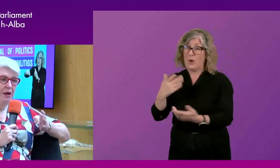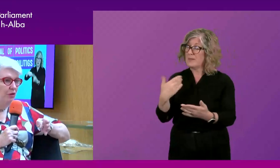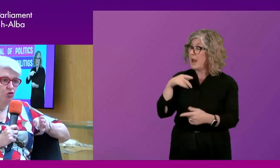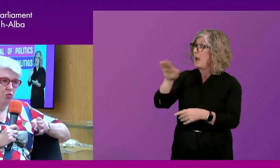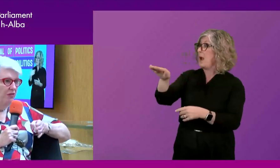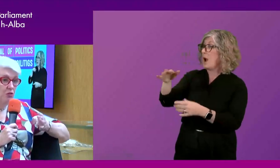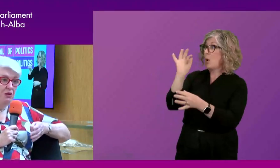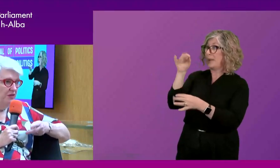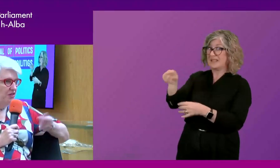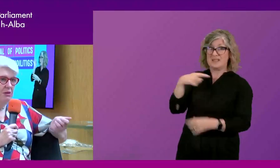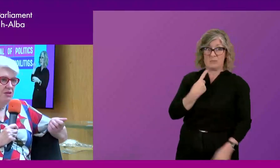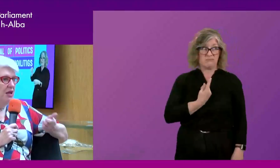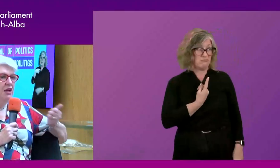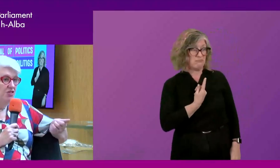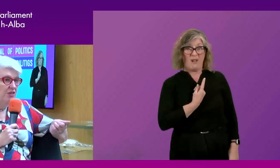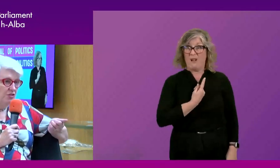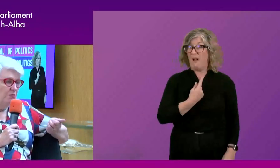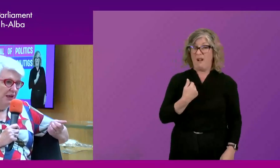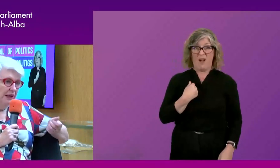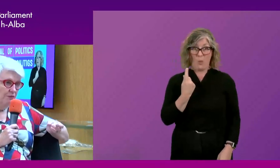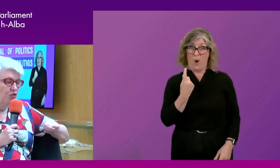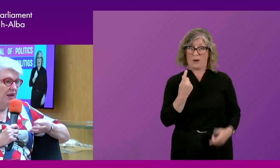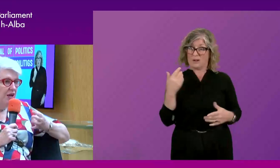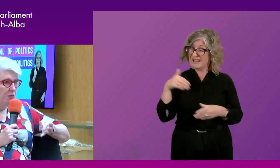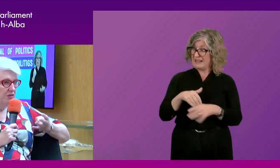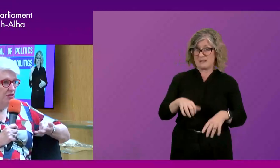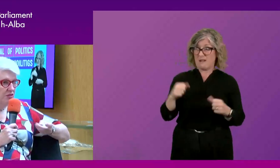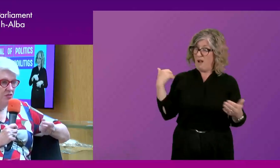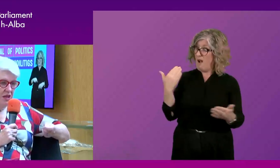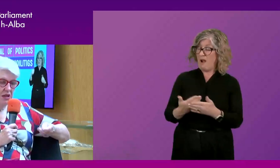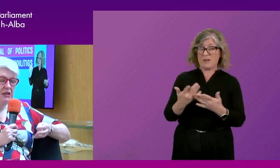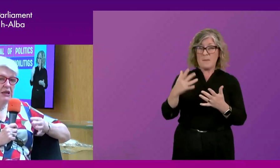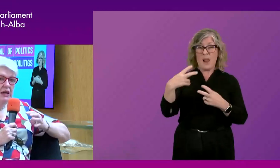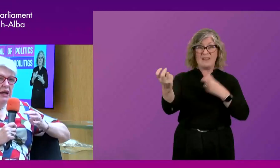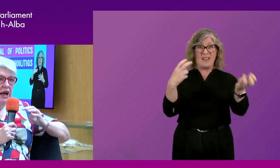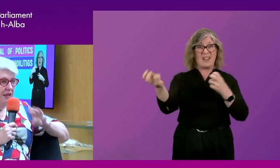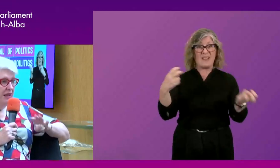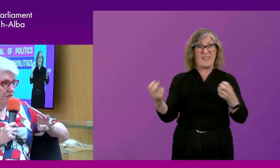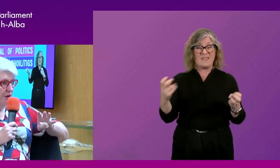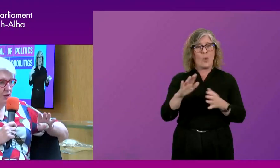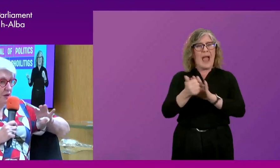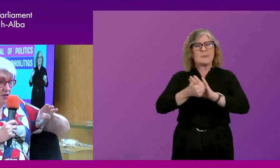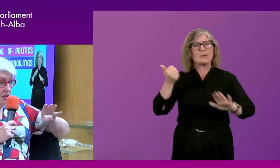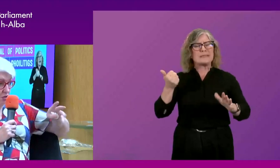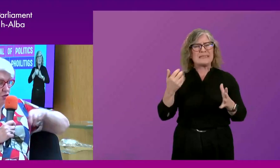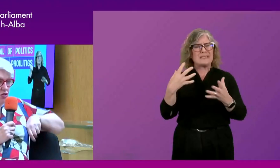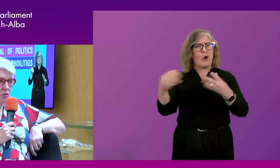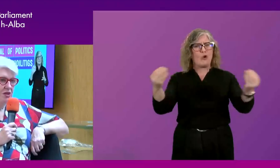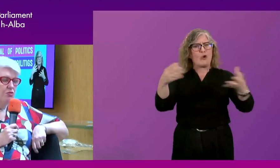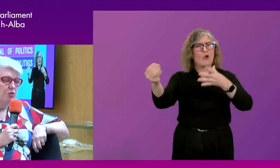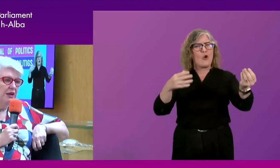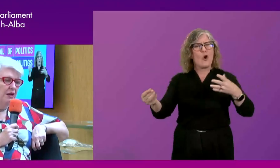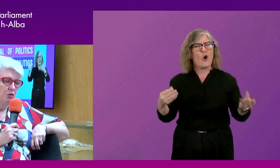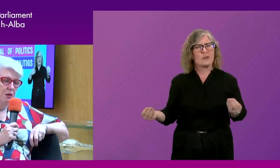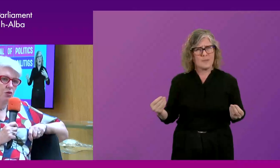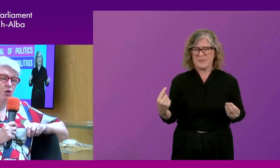who say, I'm the only one that's been on this committee since the beginning. So that expertise isn't there. And in that 20-year review that